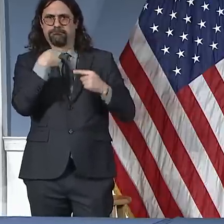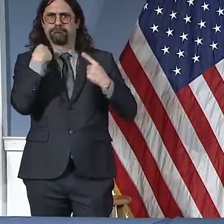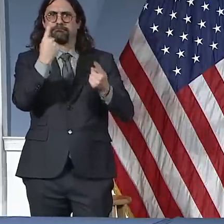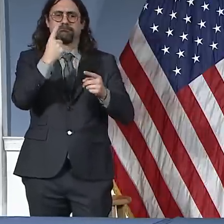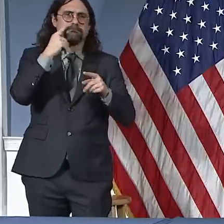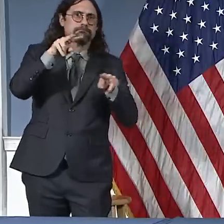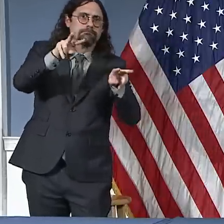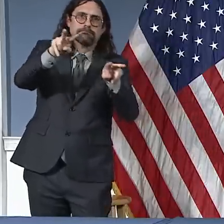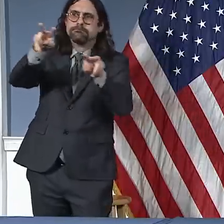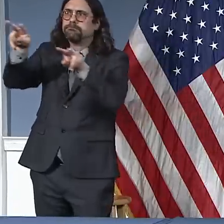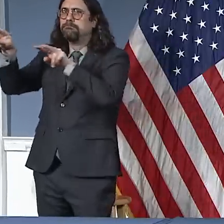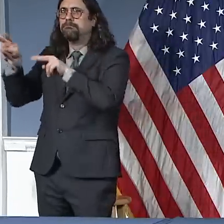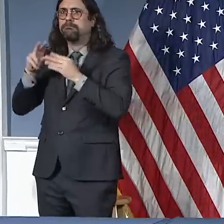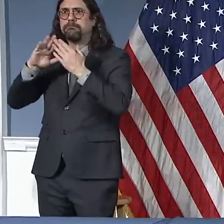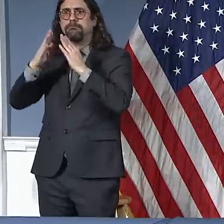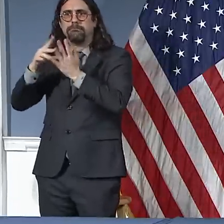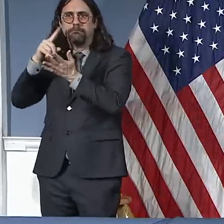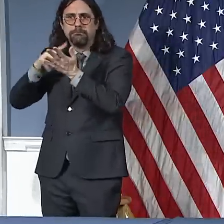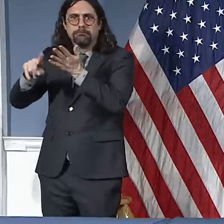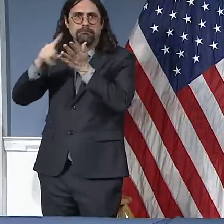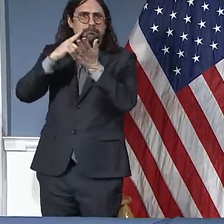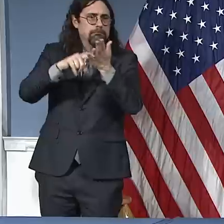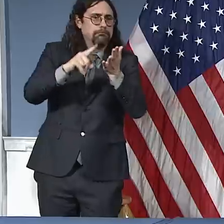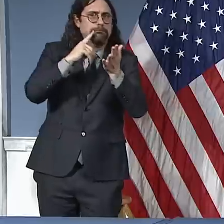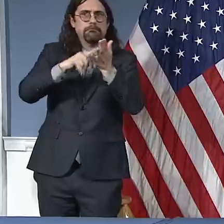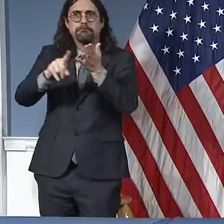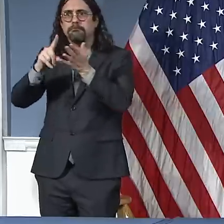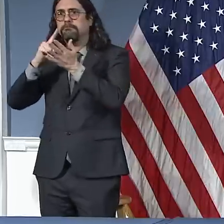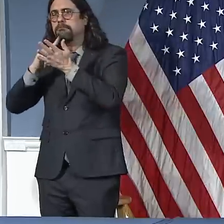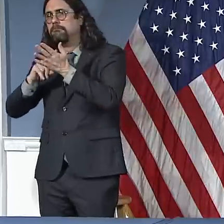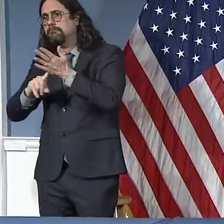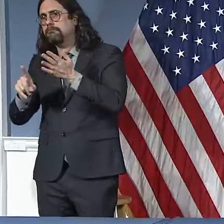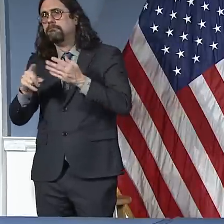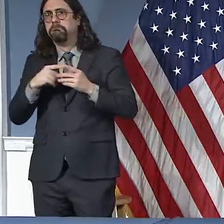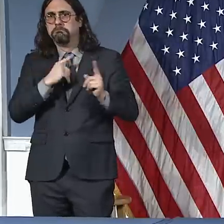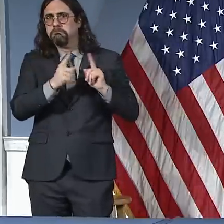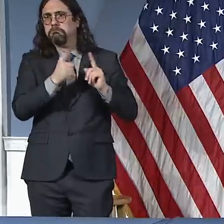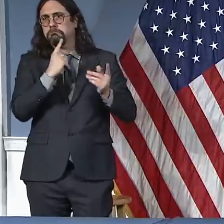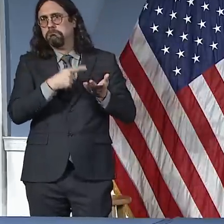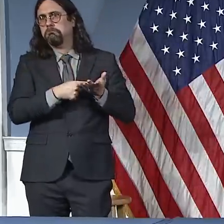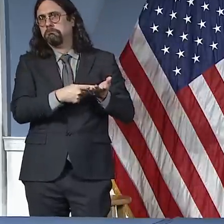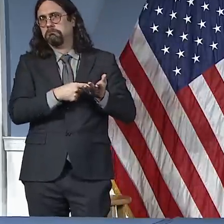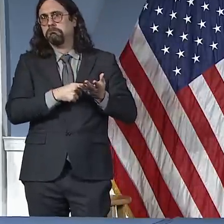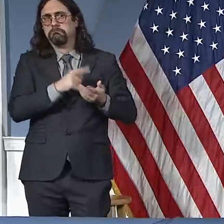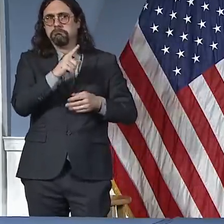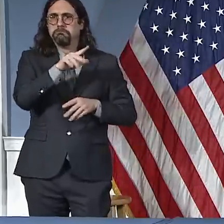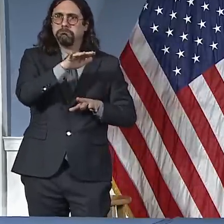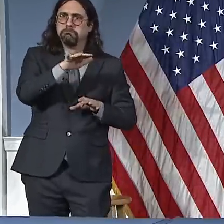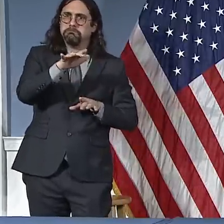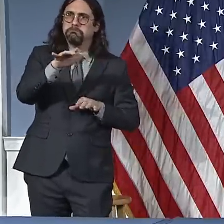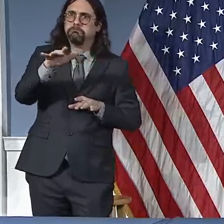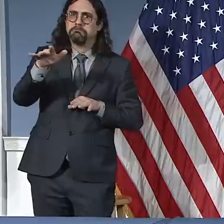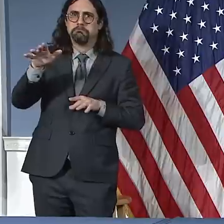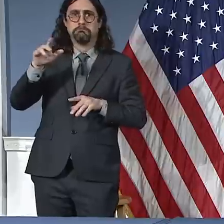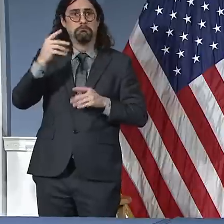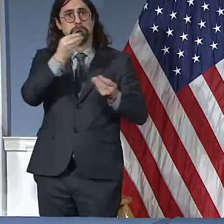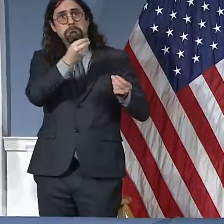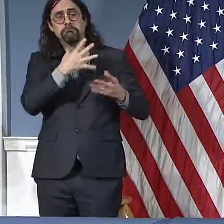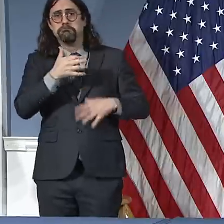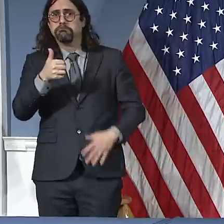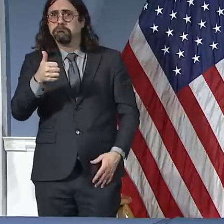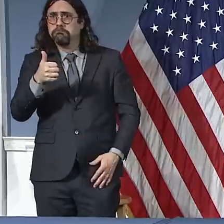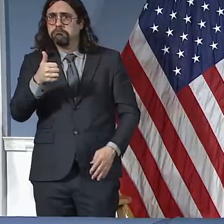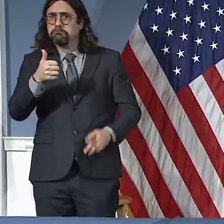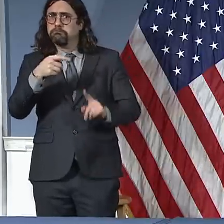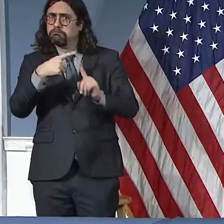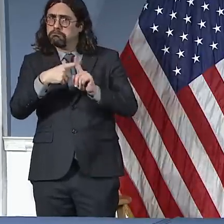And what we're seeing in many, many places is that people are truly abiding by these rules. A lot of our parks and playgrounds actually have had very